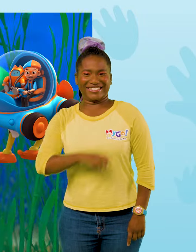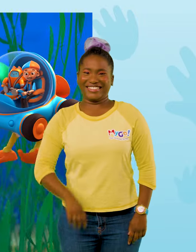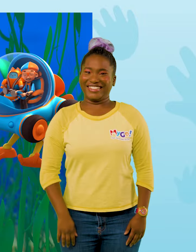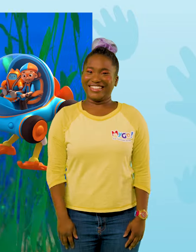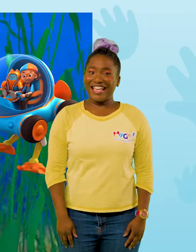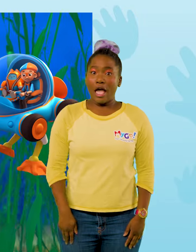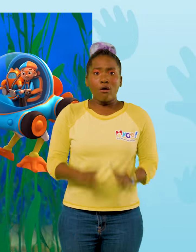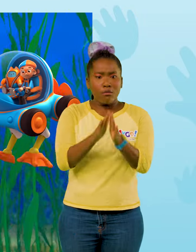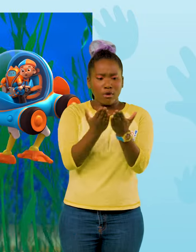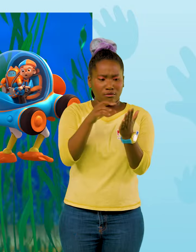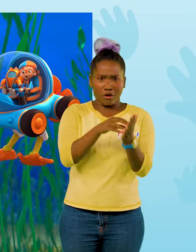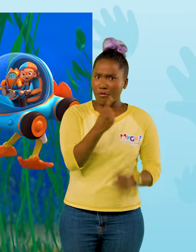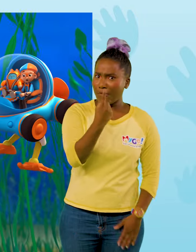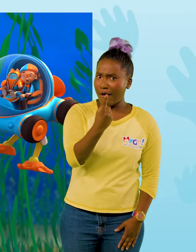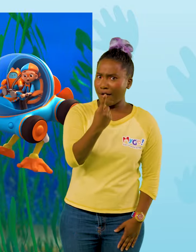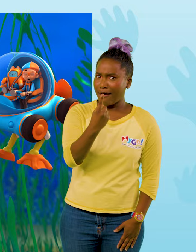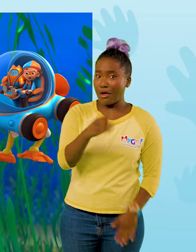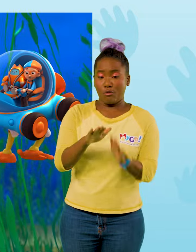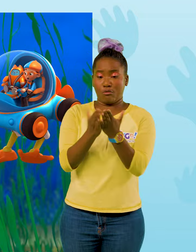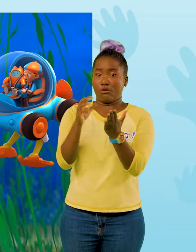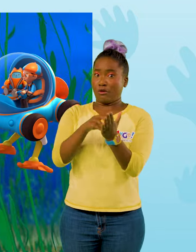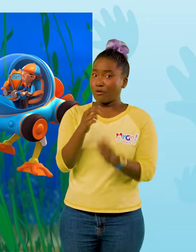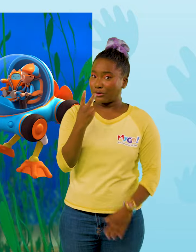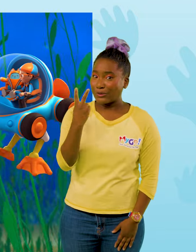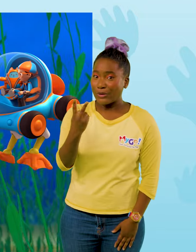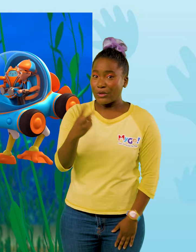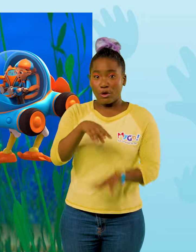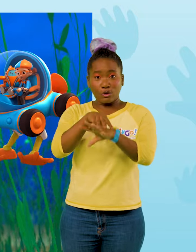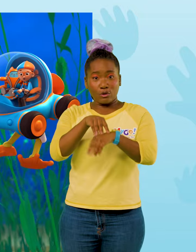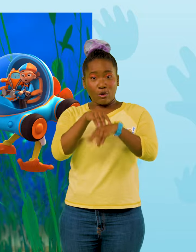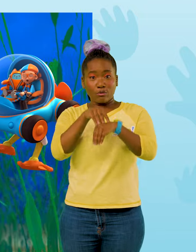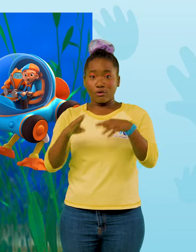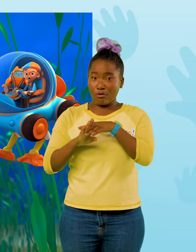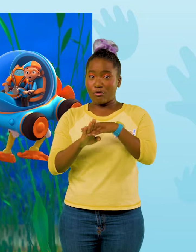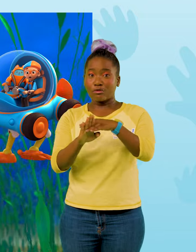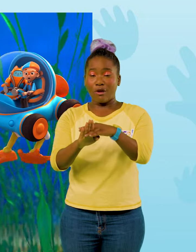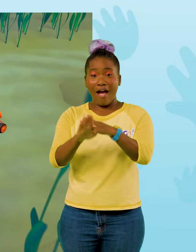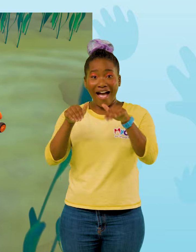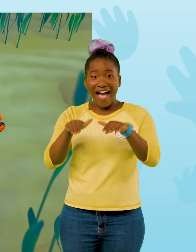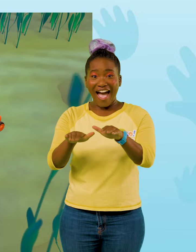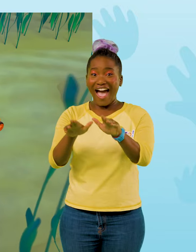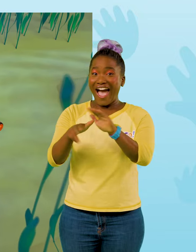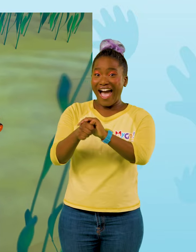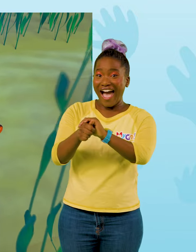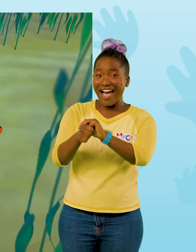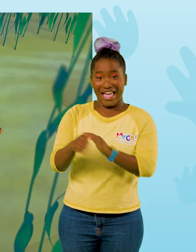And we're only on chapter one. In chapter two, there's an octopus, and a shark, and a sea turtle, and a tuna.